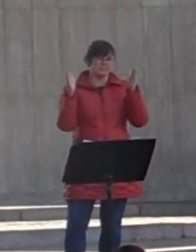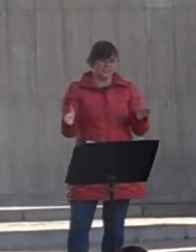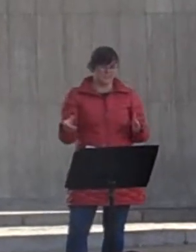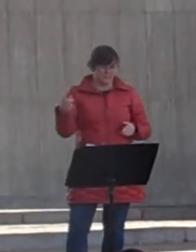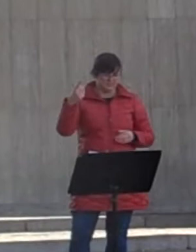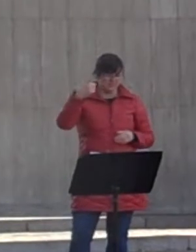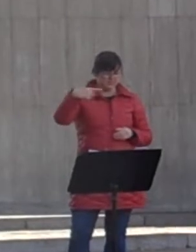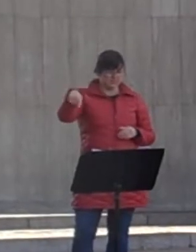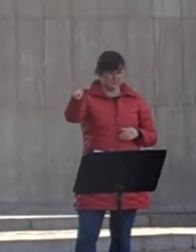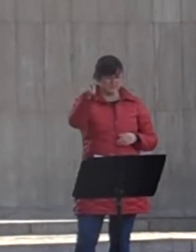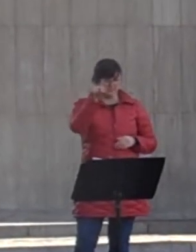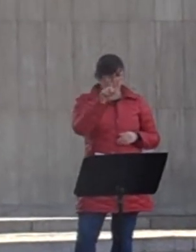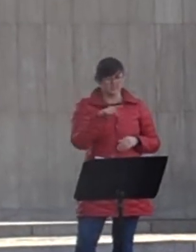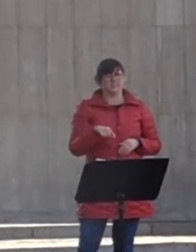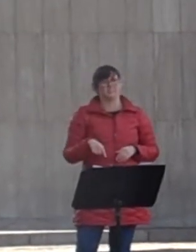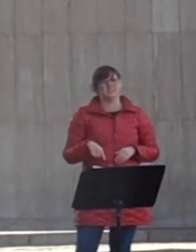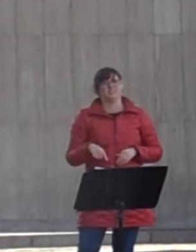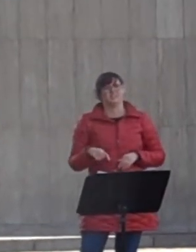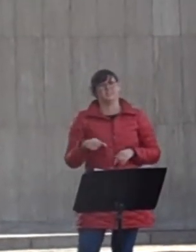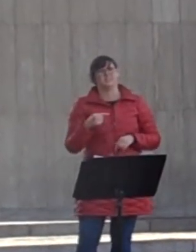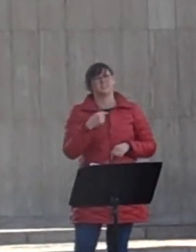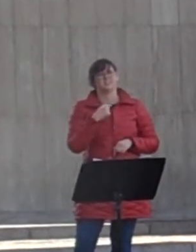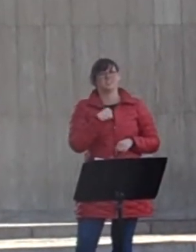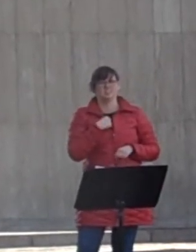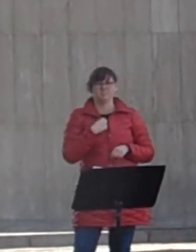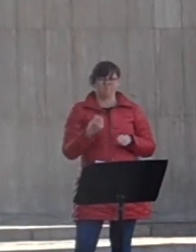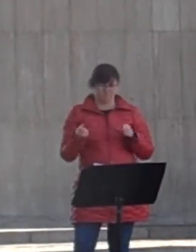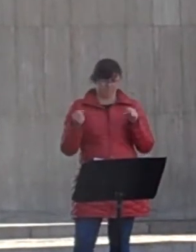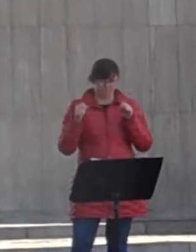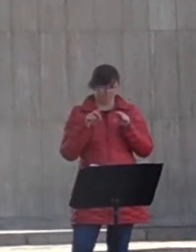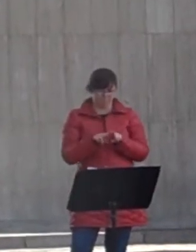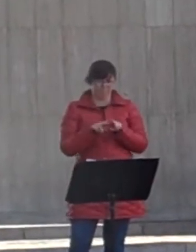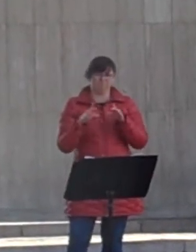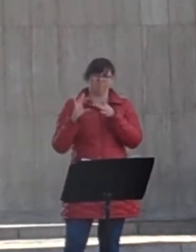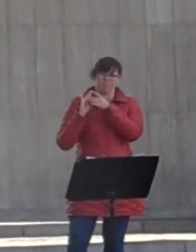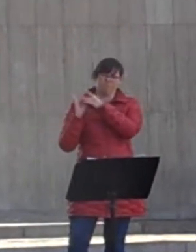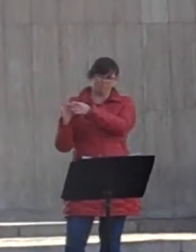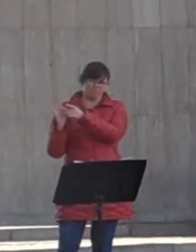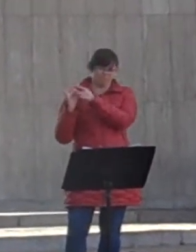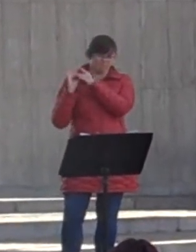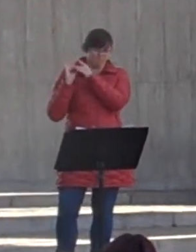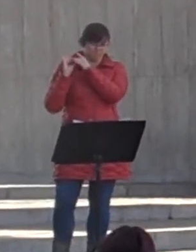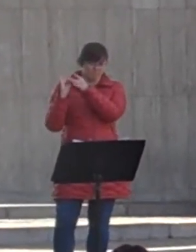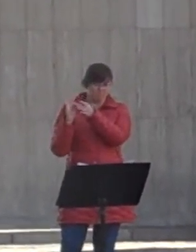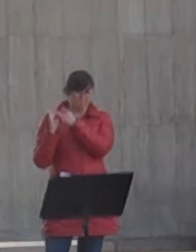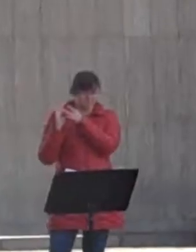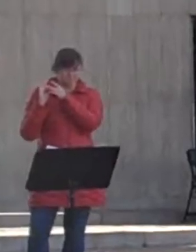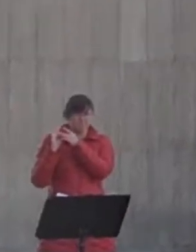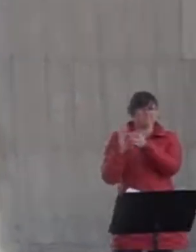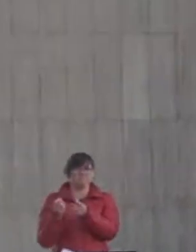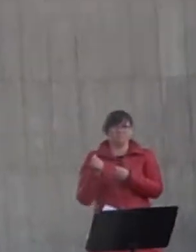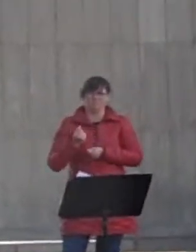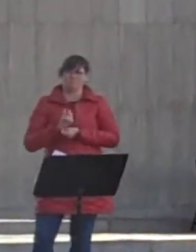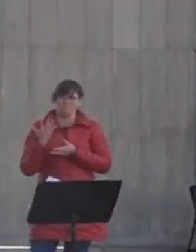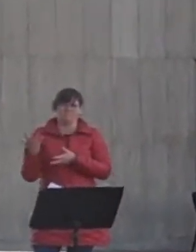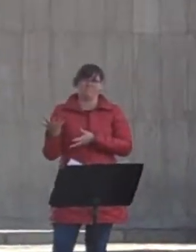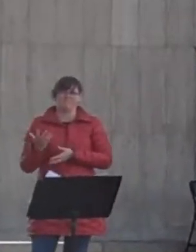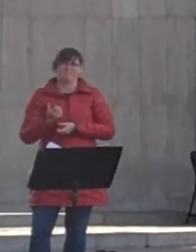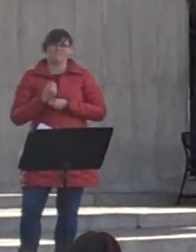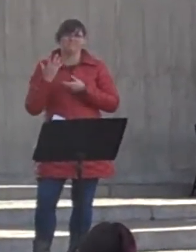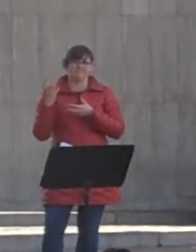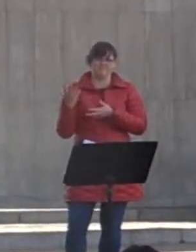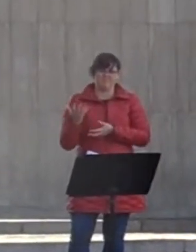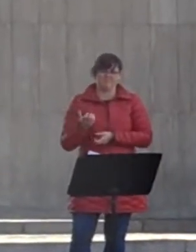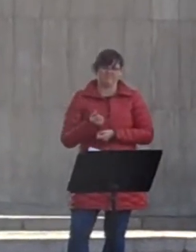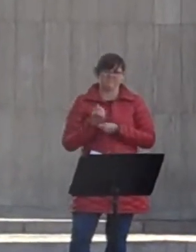them. I made my confession to them. They touched both